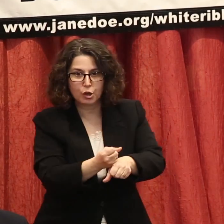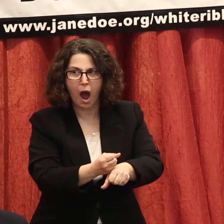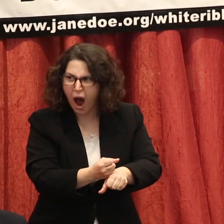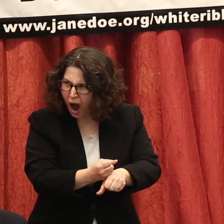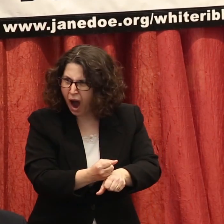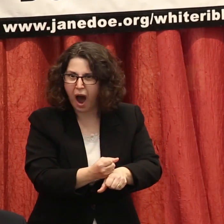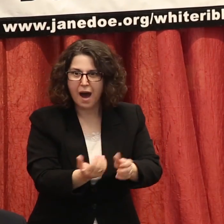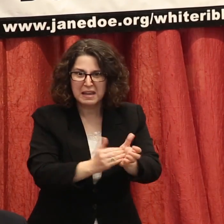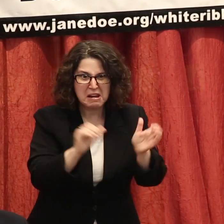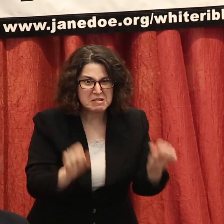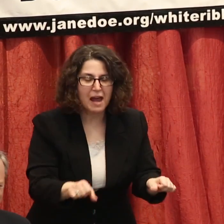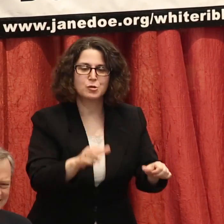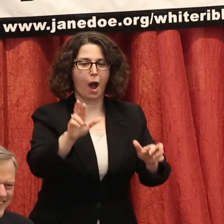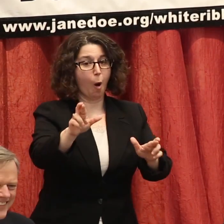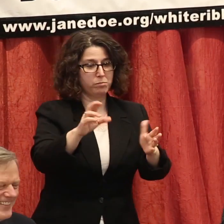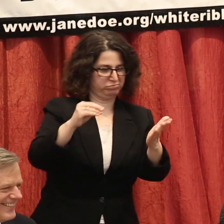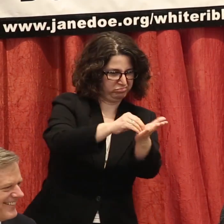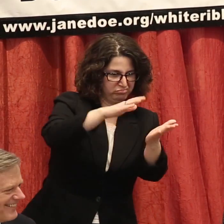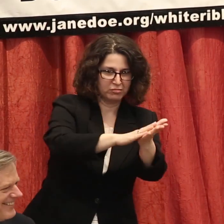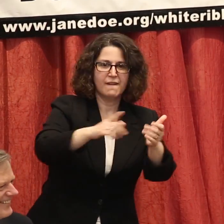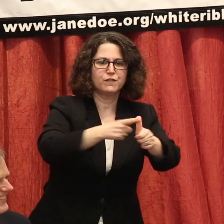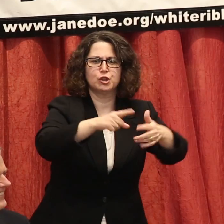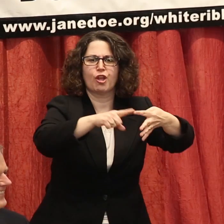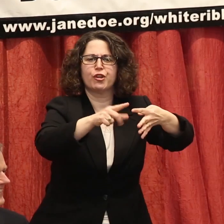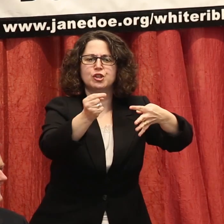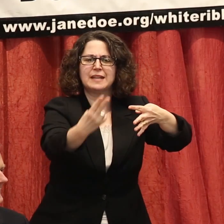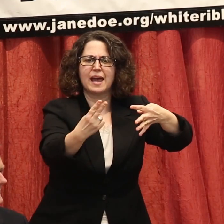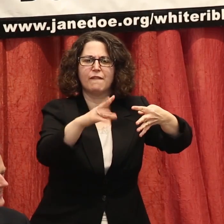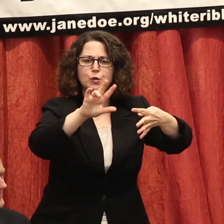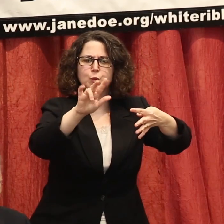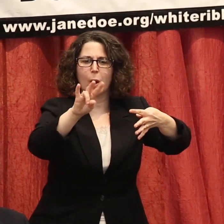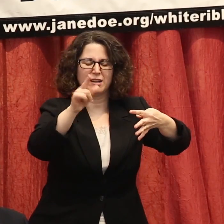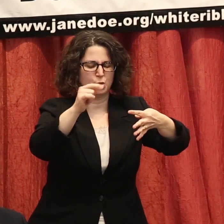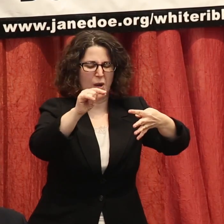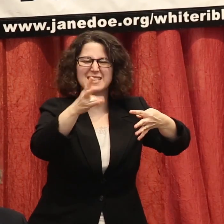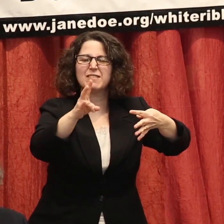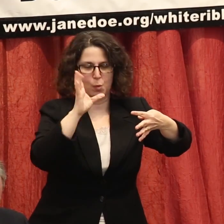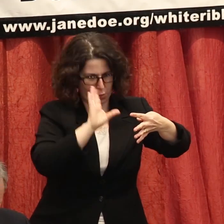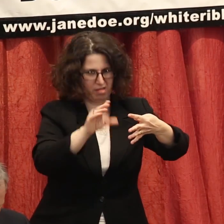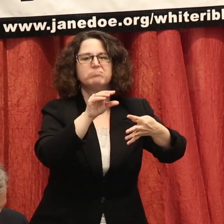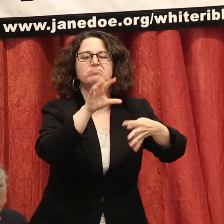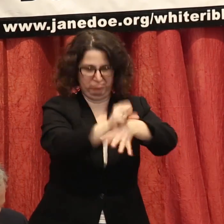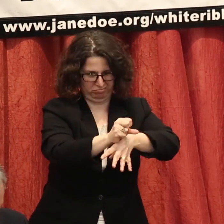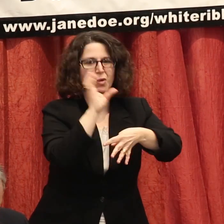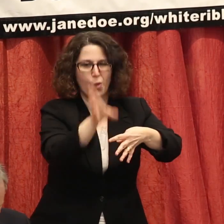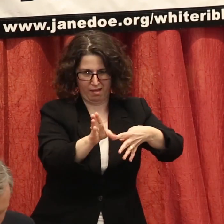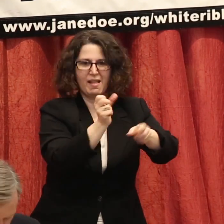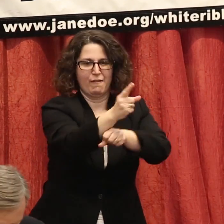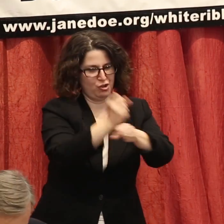Thursday next year in 2017 because it'll be our 10th. And of course we're going to do it again. You know,